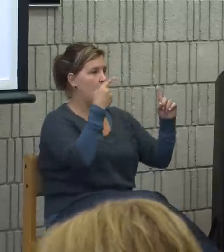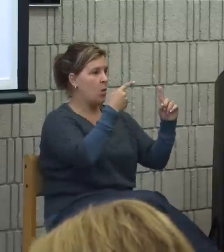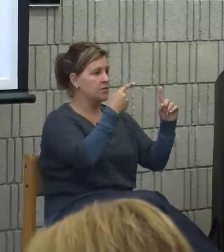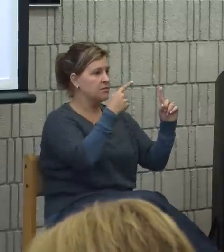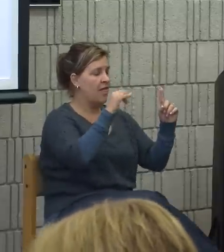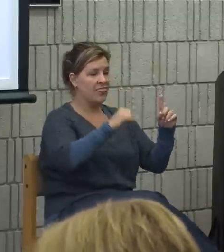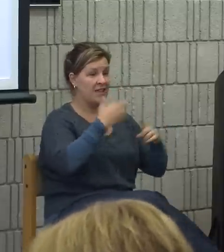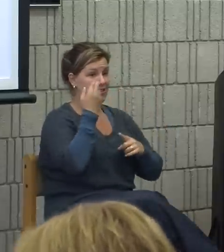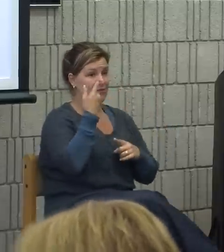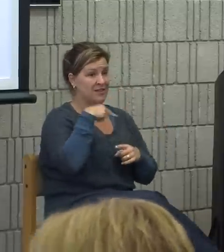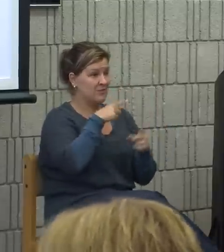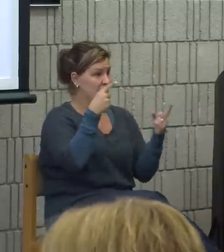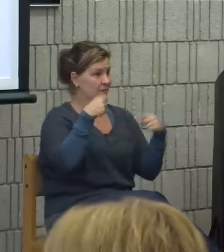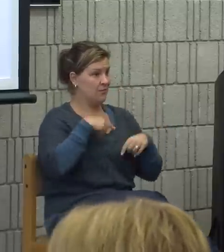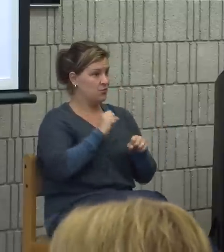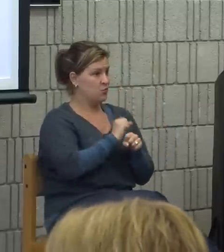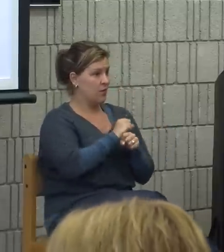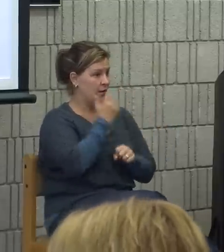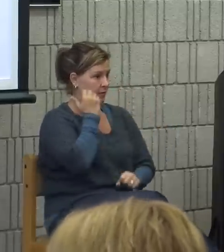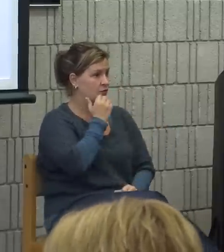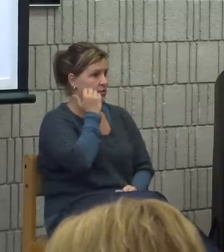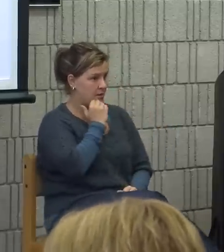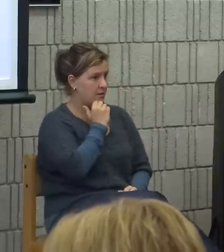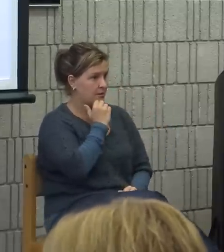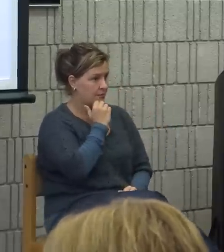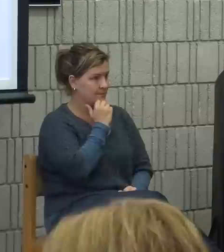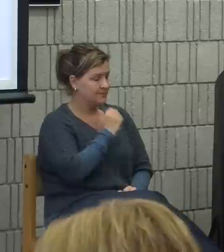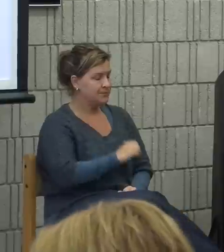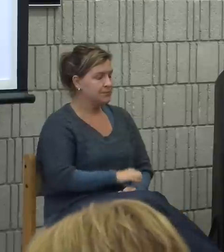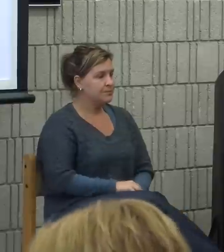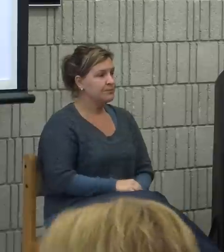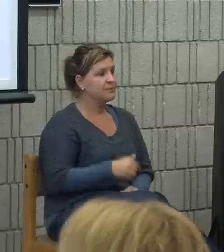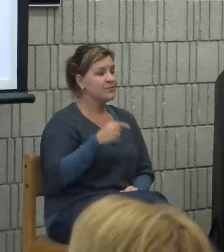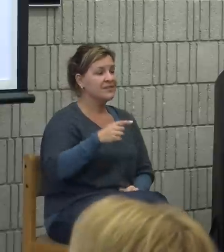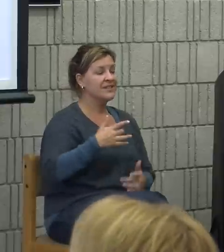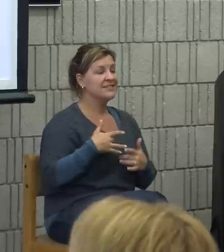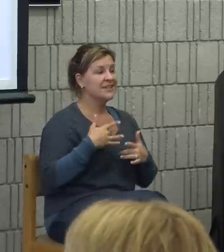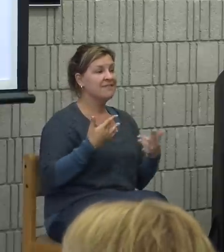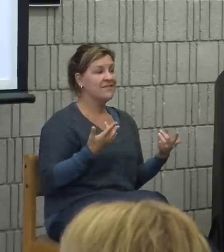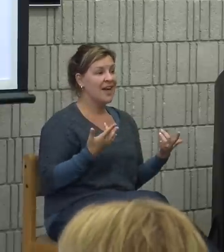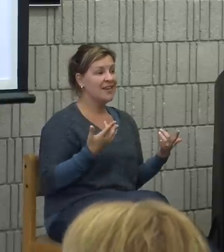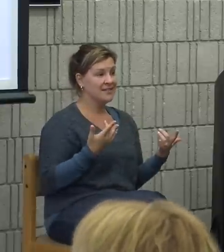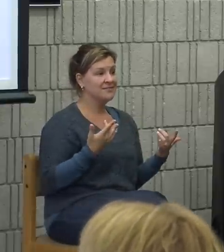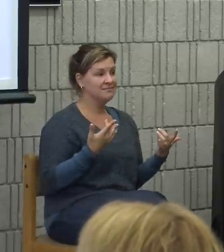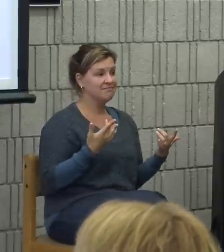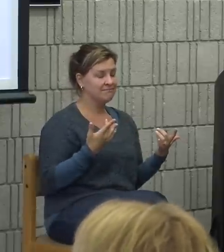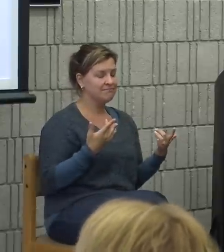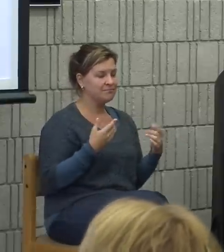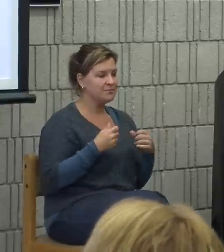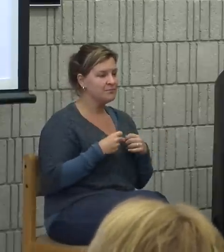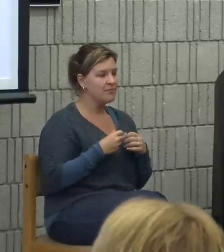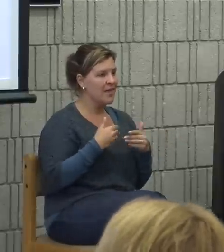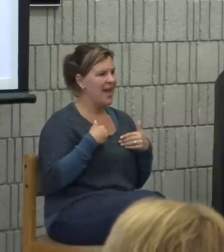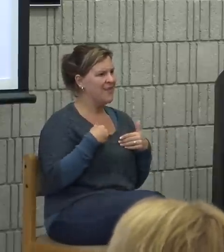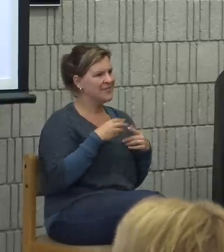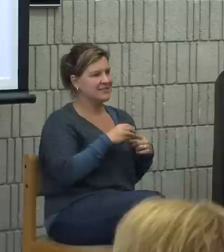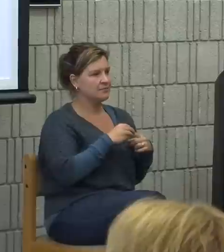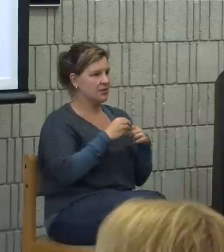primary reason why we're here every day. This event, however, and events like this, have a special purpose because, in my opinion,